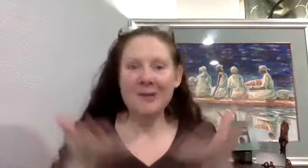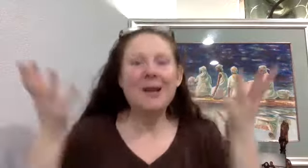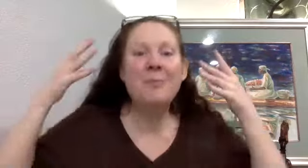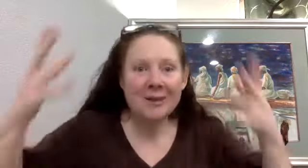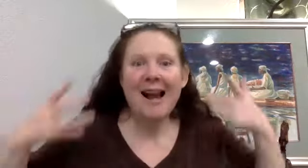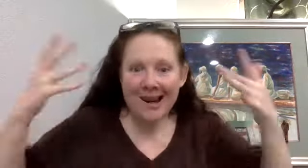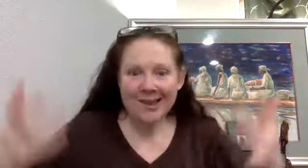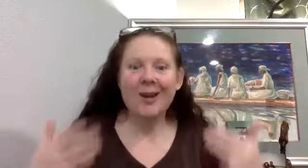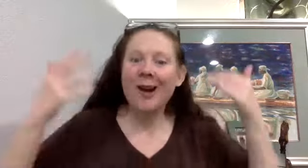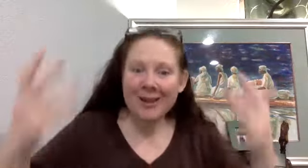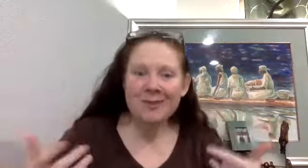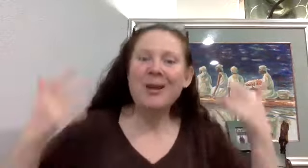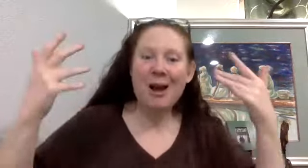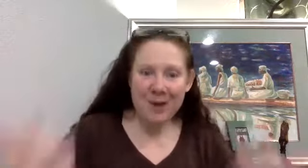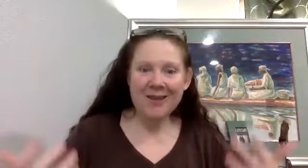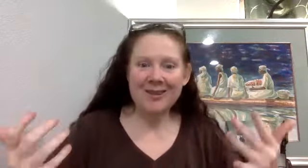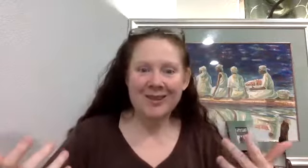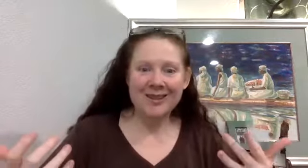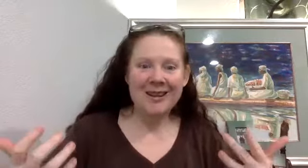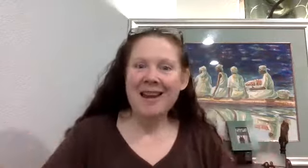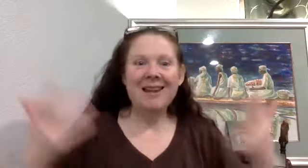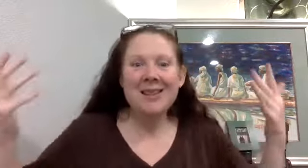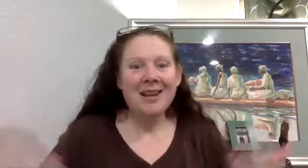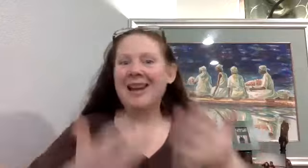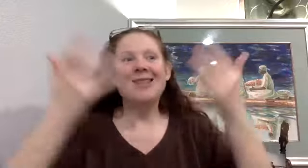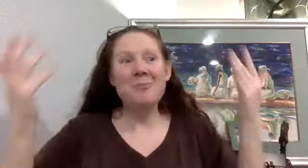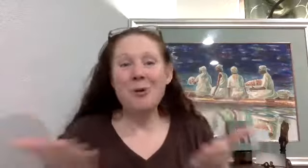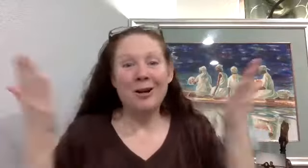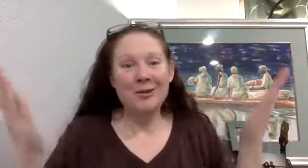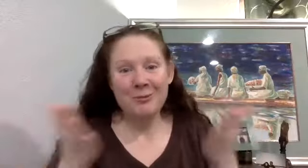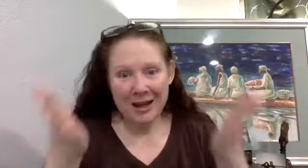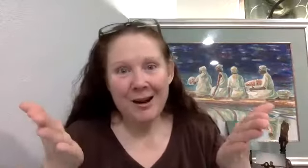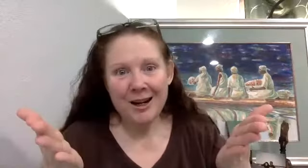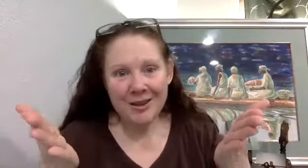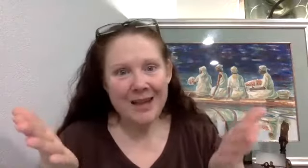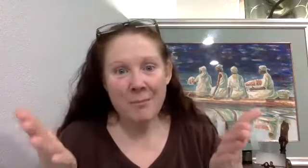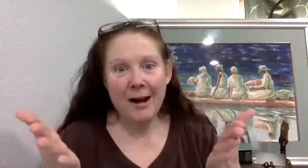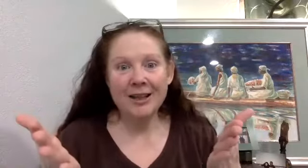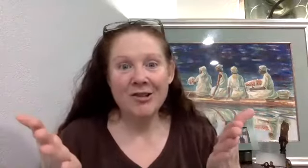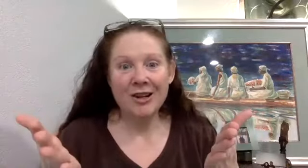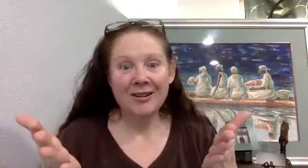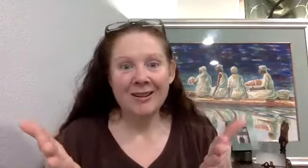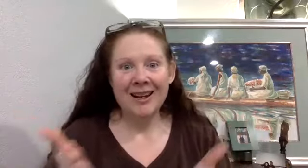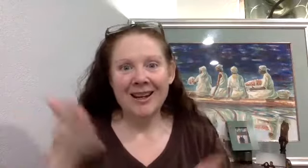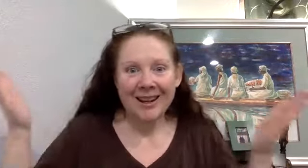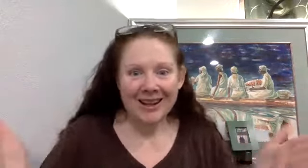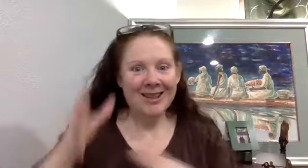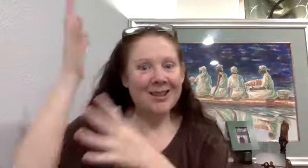some science there. There has to be a hypothesis. It's, it's, we're carrying the same biology. It's just a